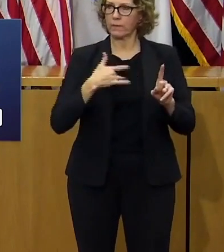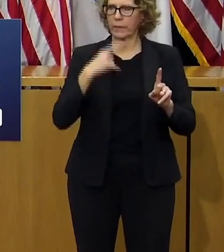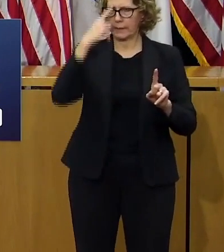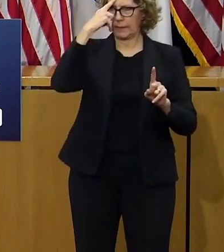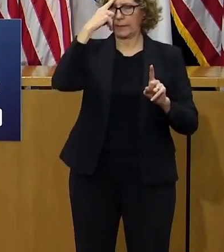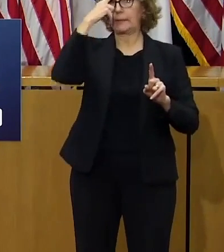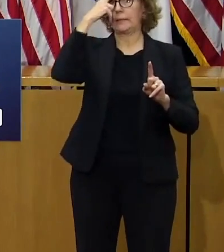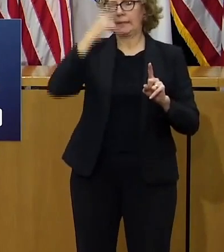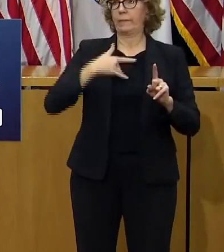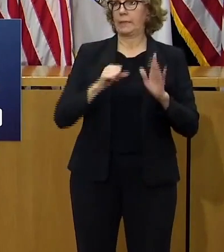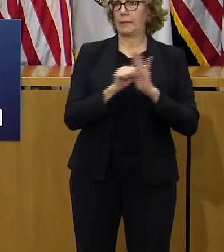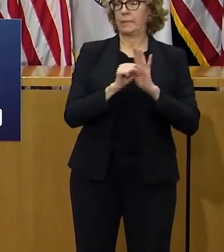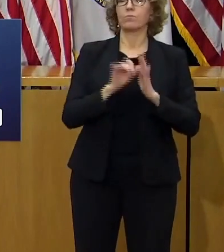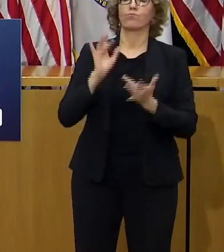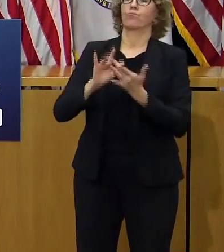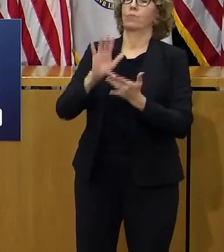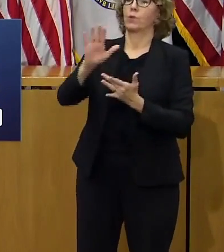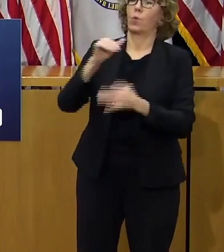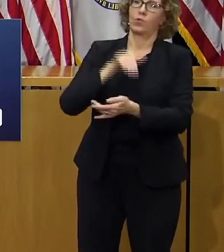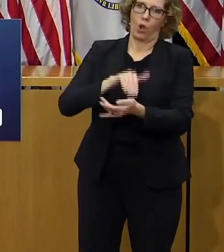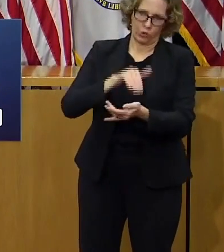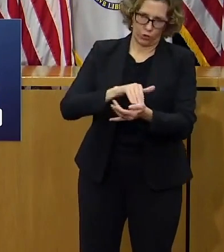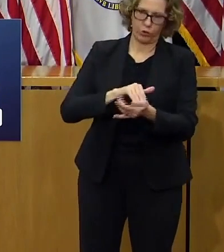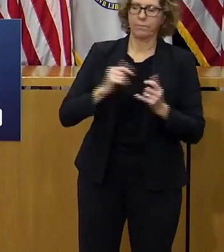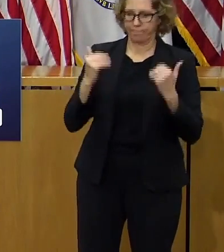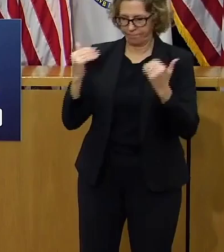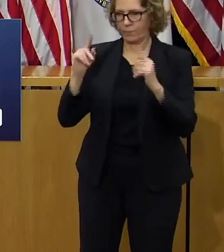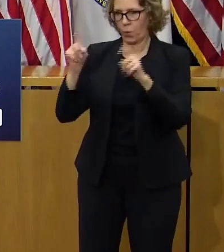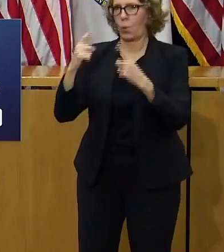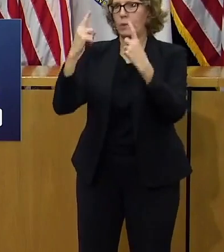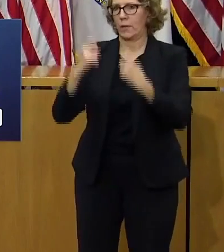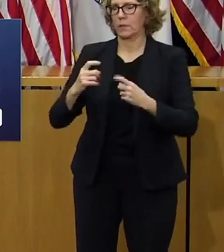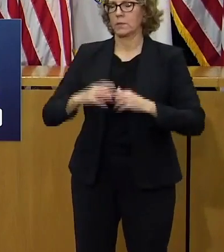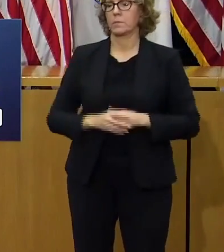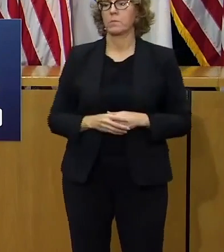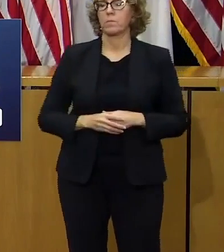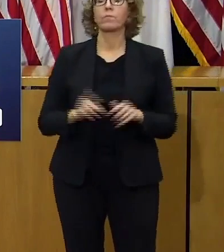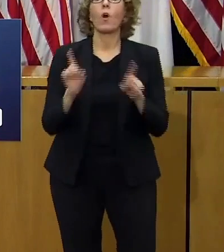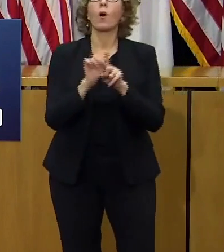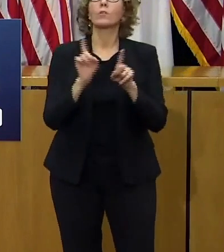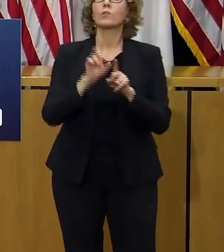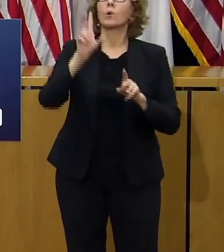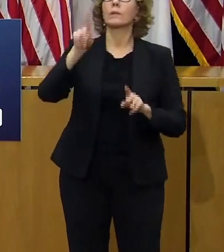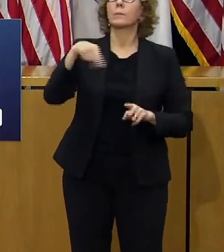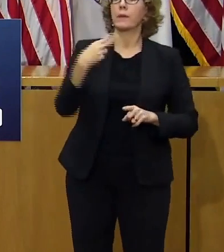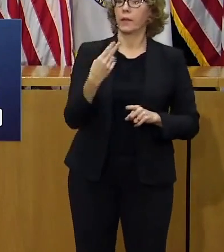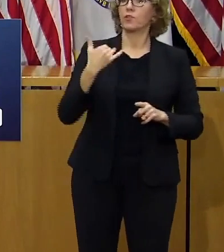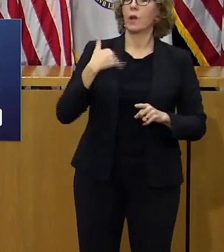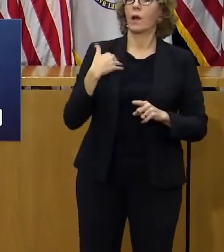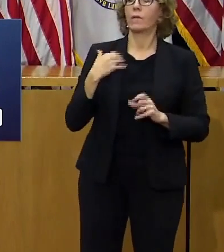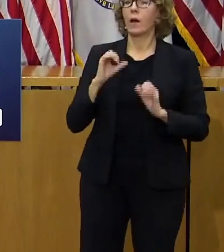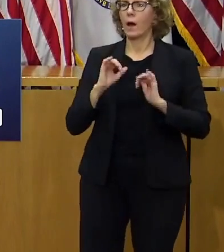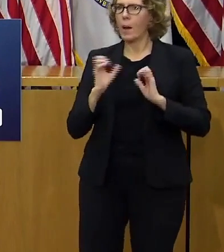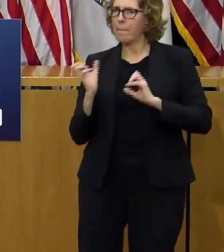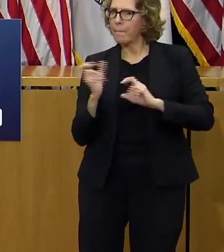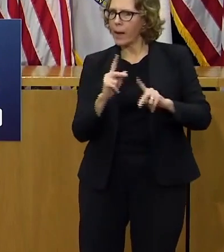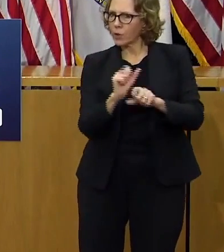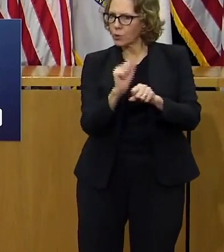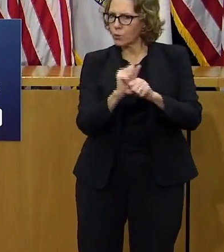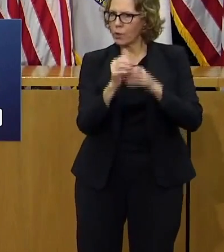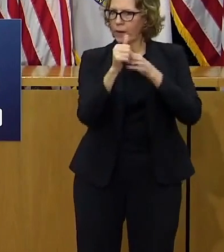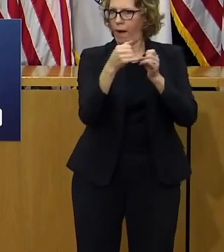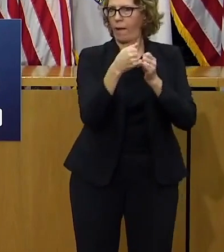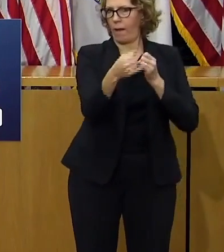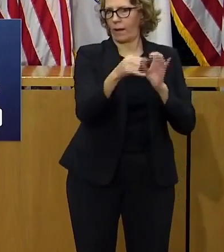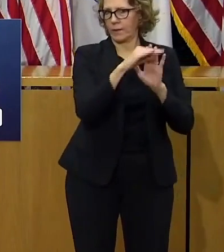the department public health is also updating the return to work guidance also effective today the guidance